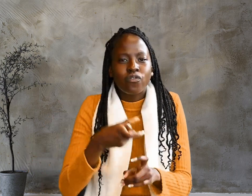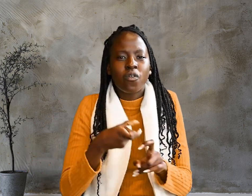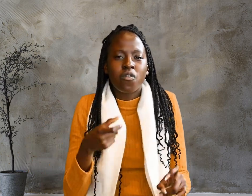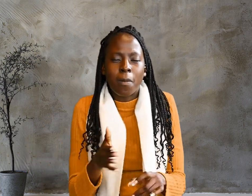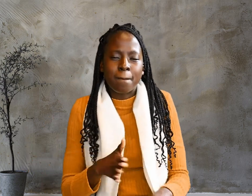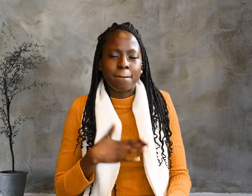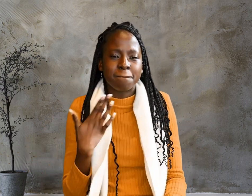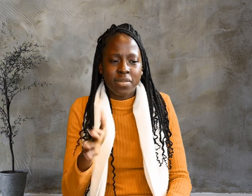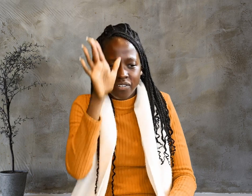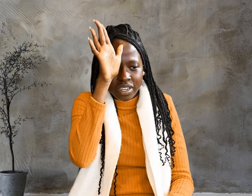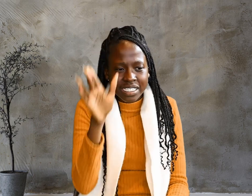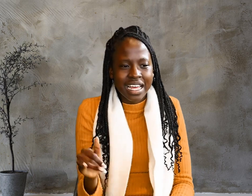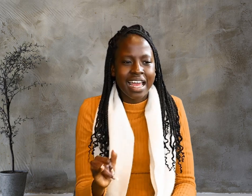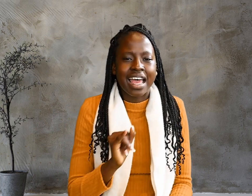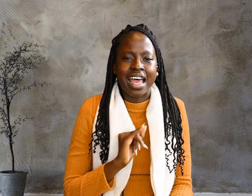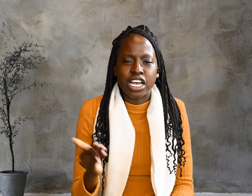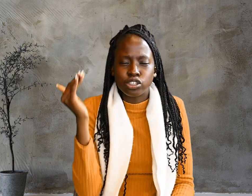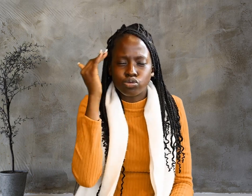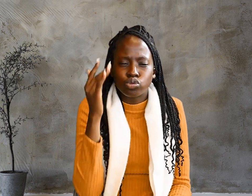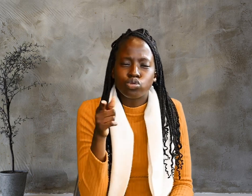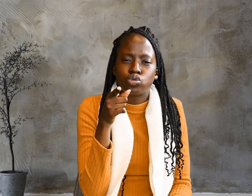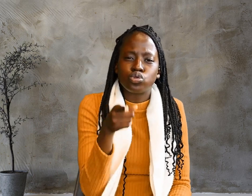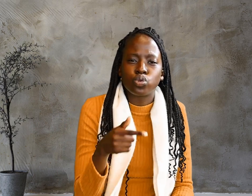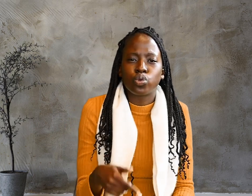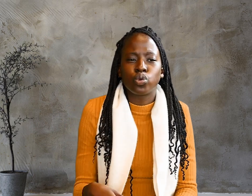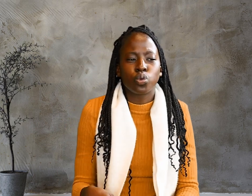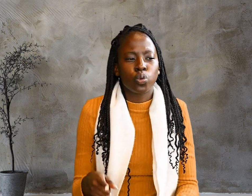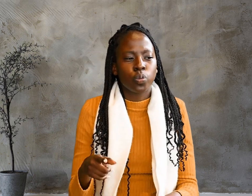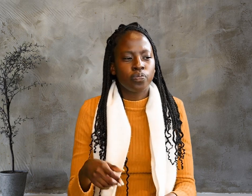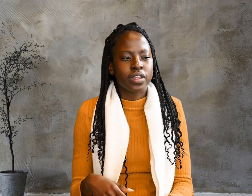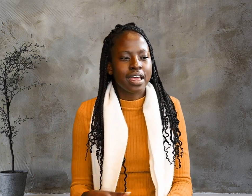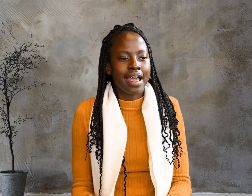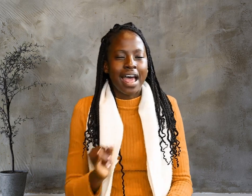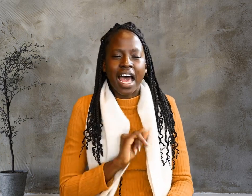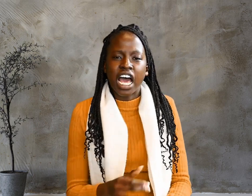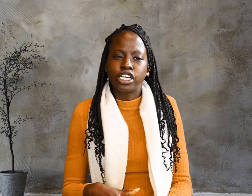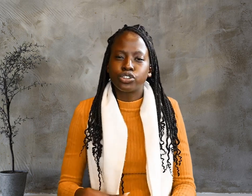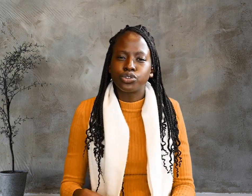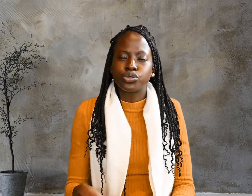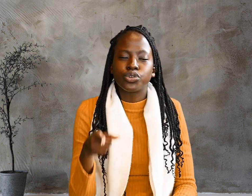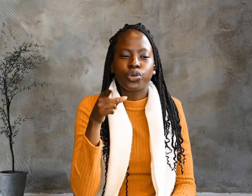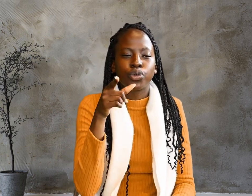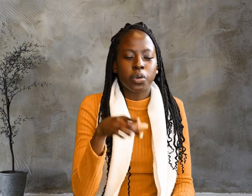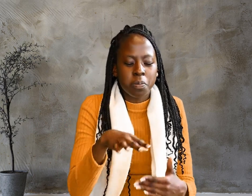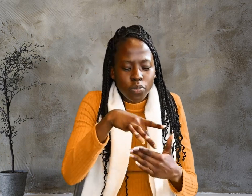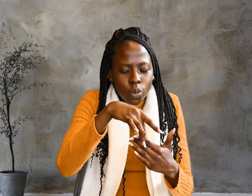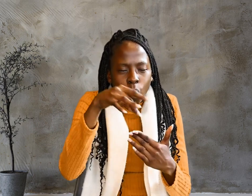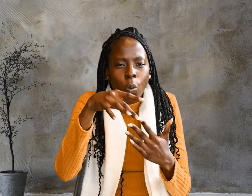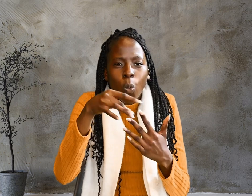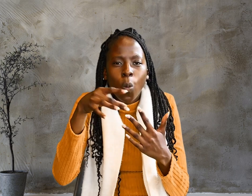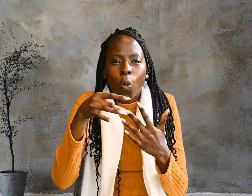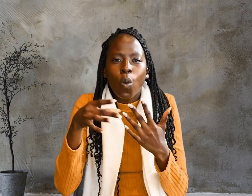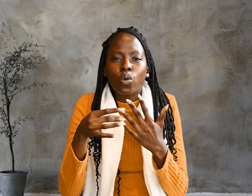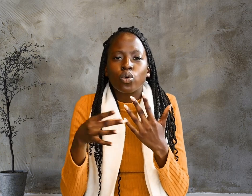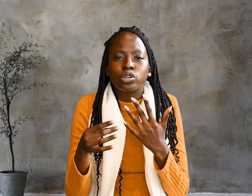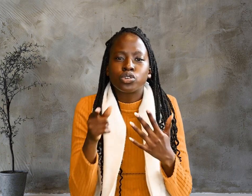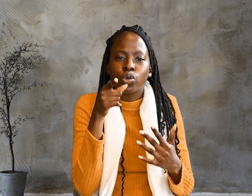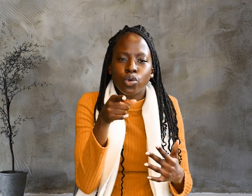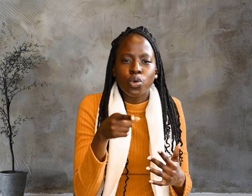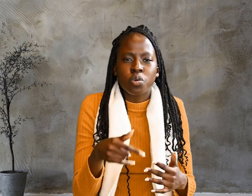You did not choose me, but I chose you and appointed you so that you might go